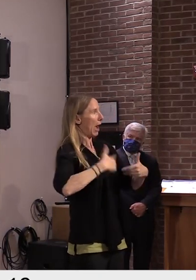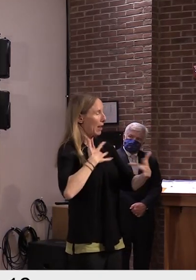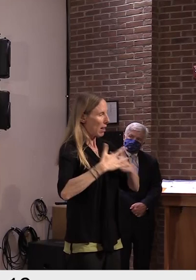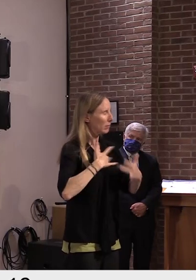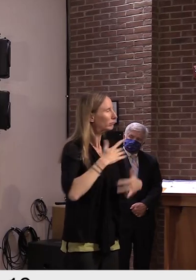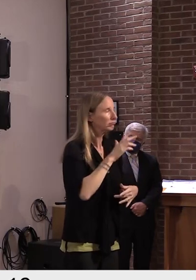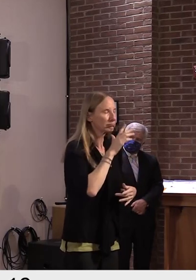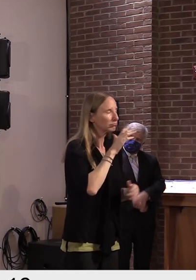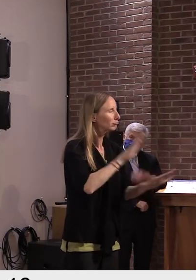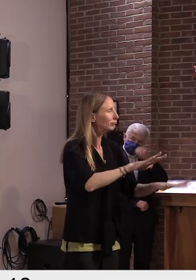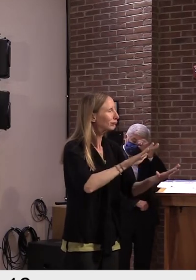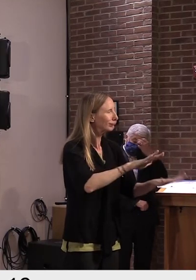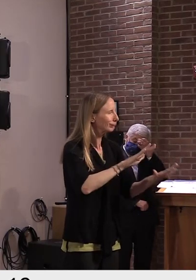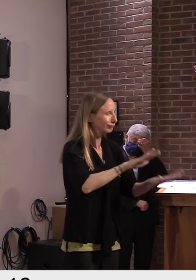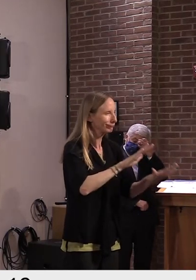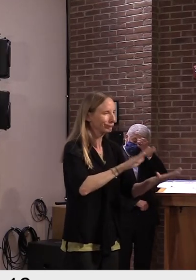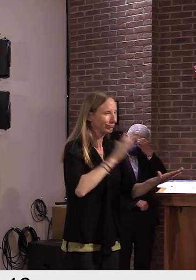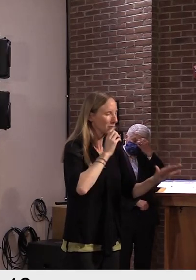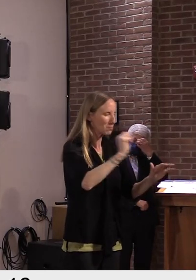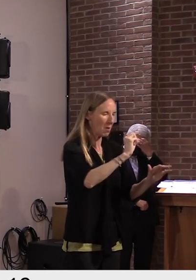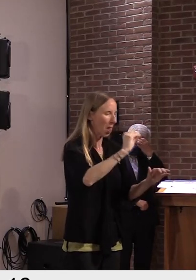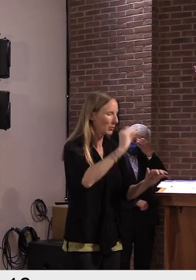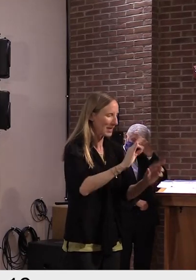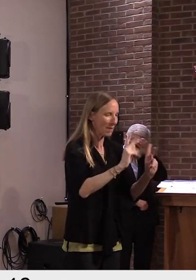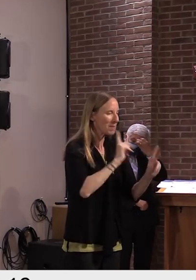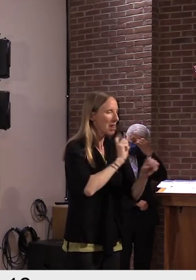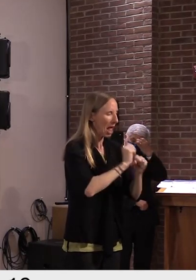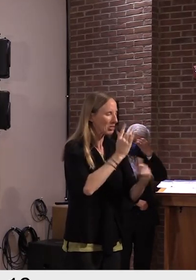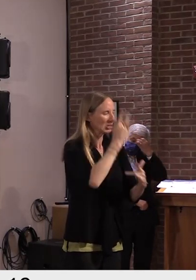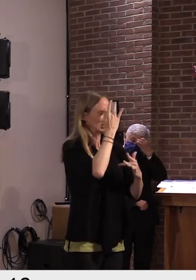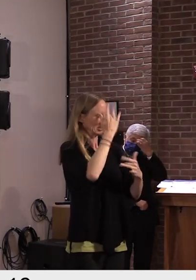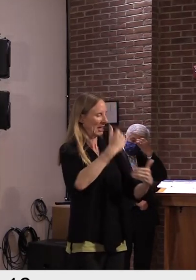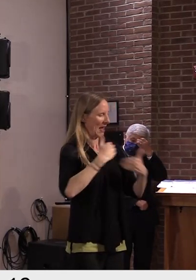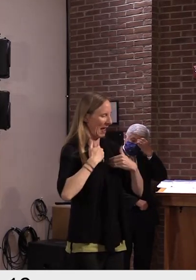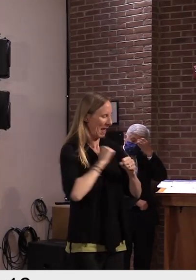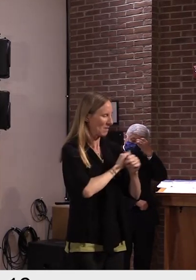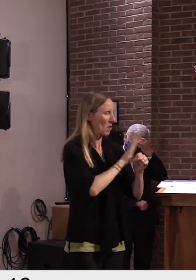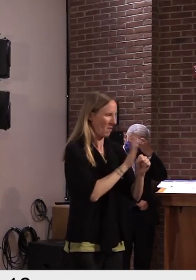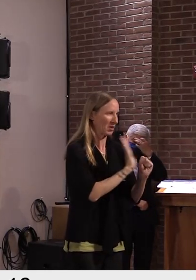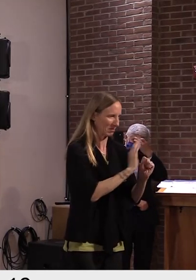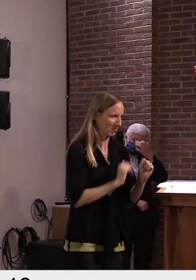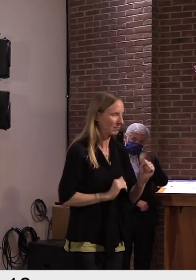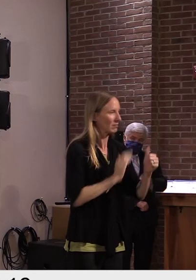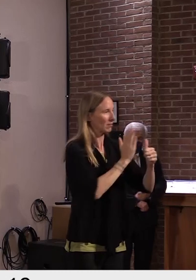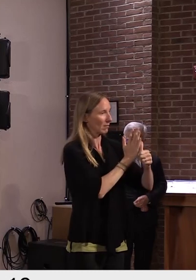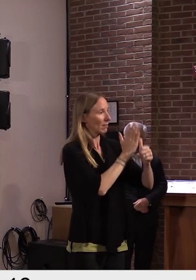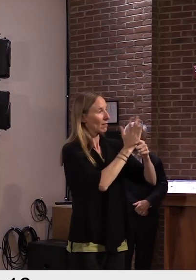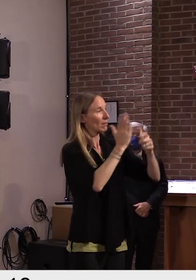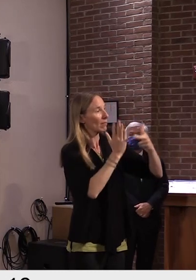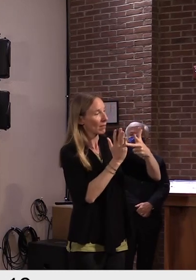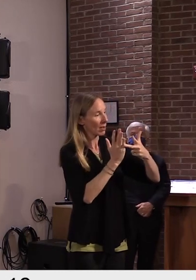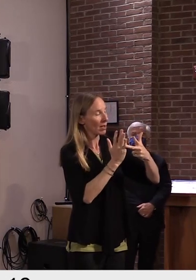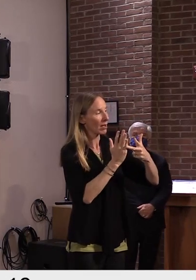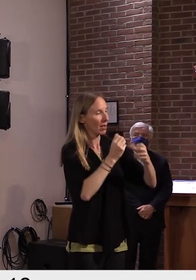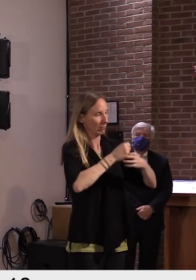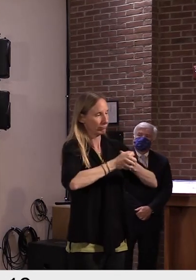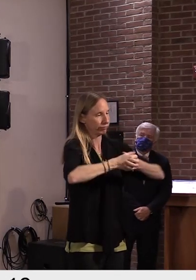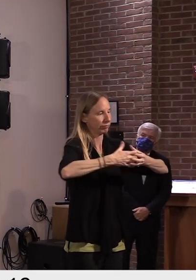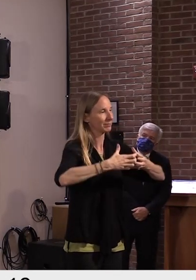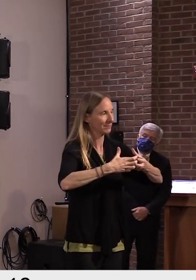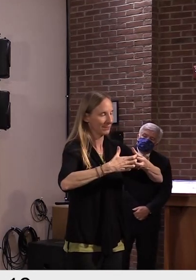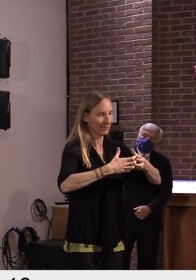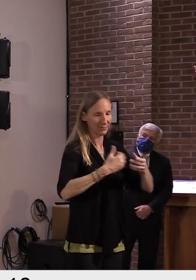Now let me move on finally to the topic of outbreak. On Wednesday of this week,